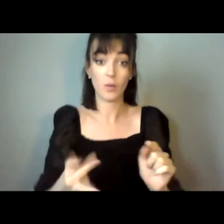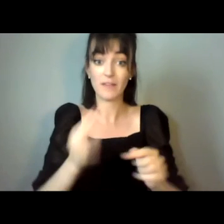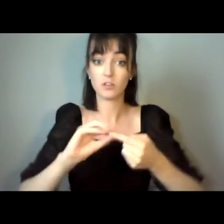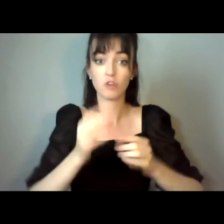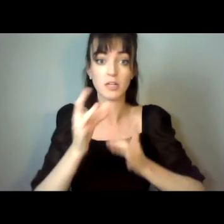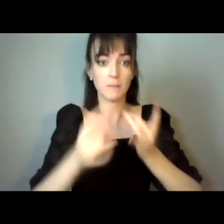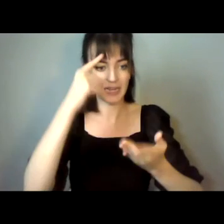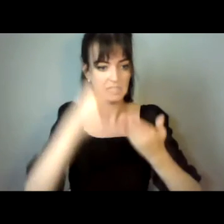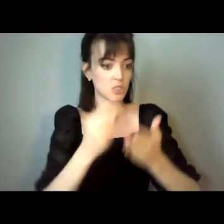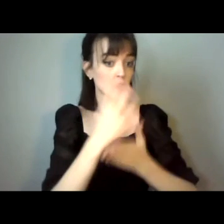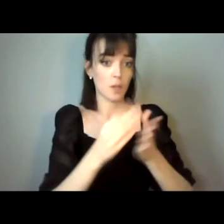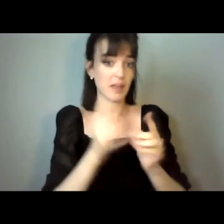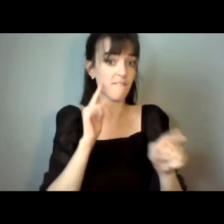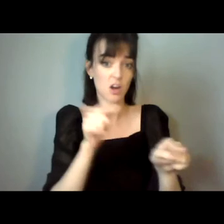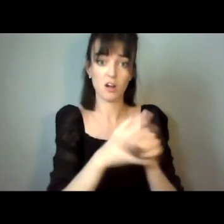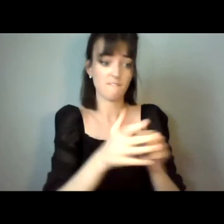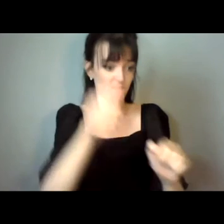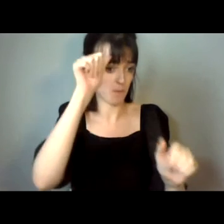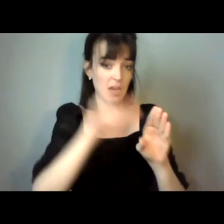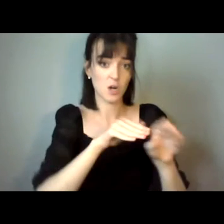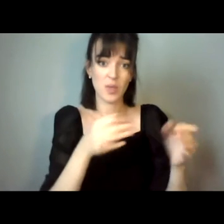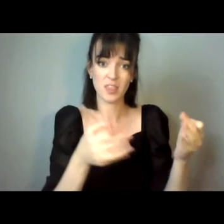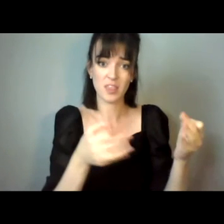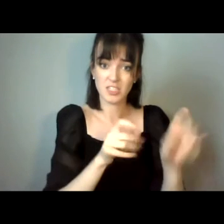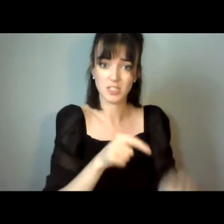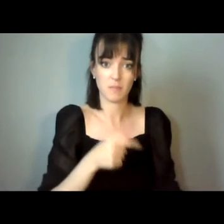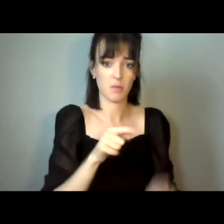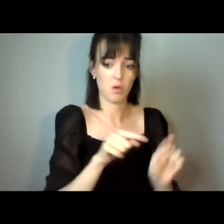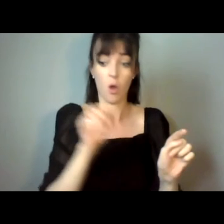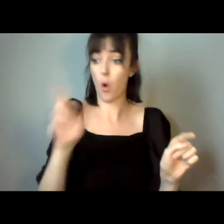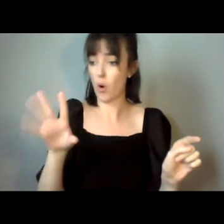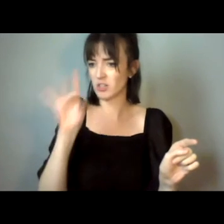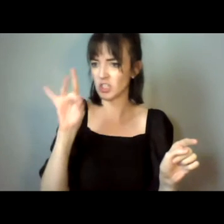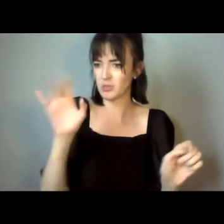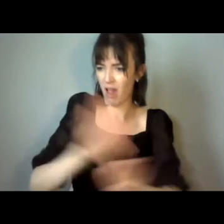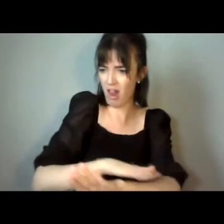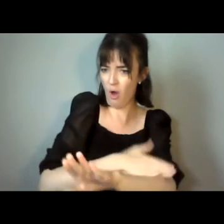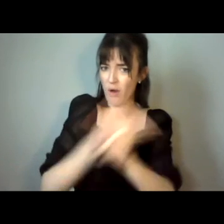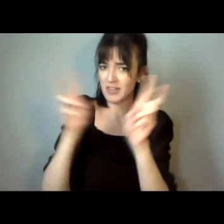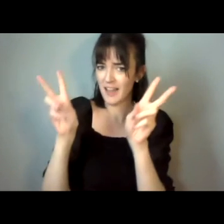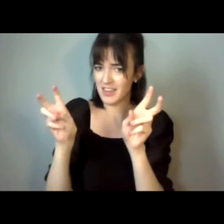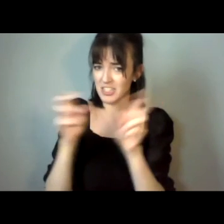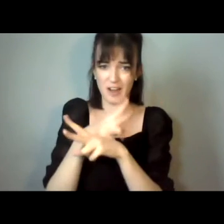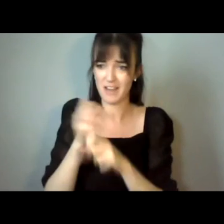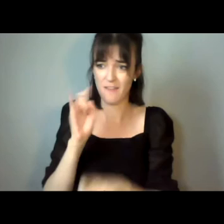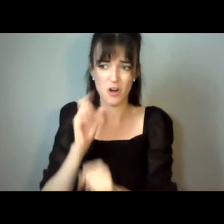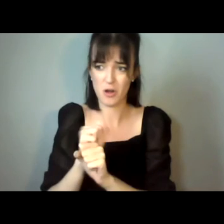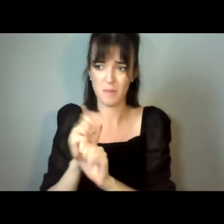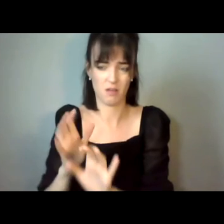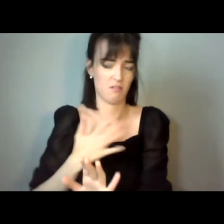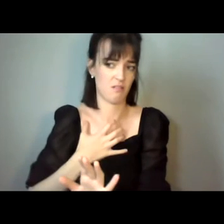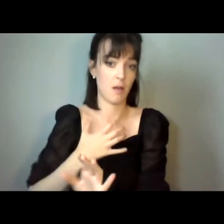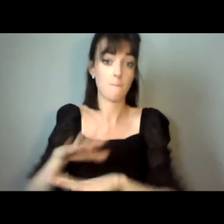and that giant, long definition that they've never heard of and that is, frankly, intimidating, the vast